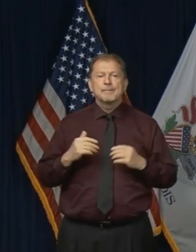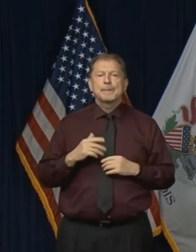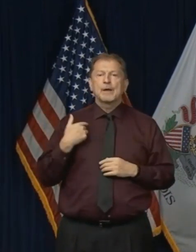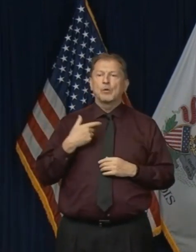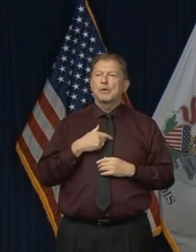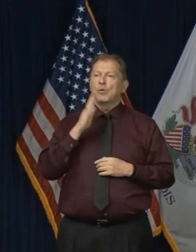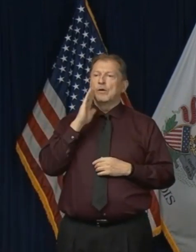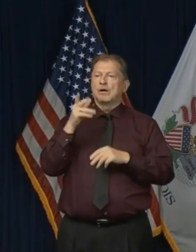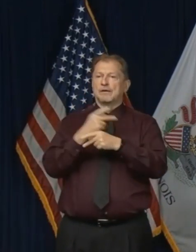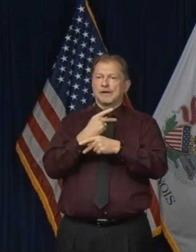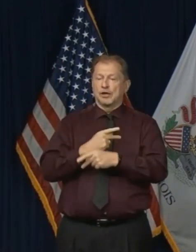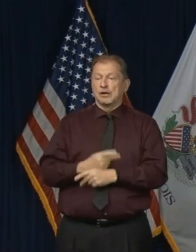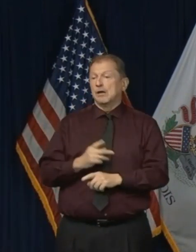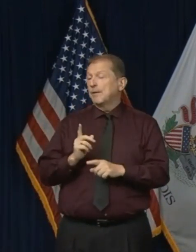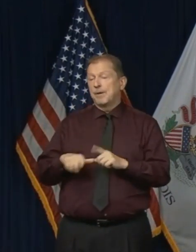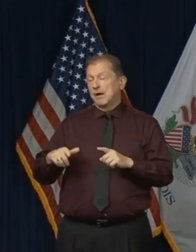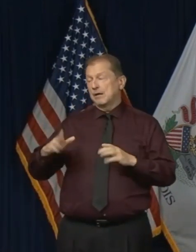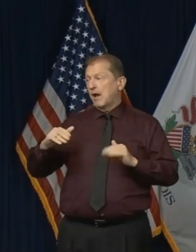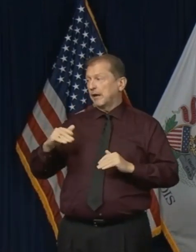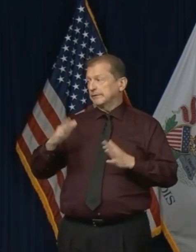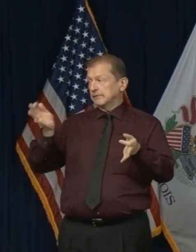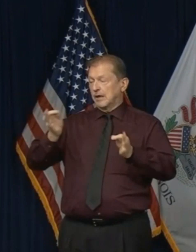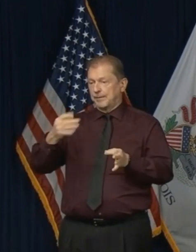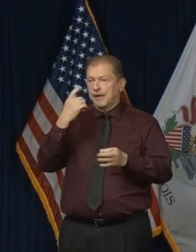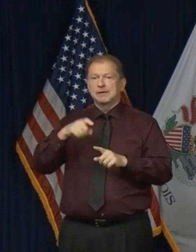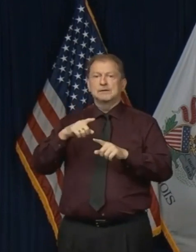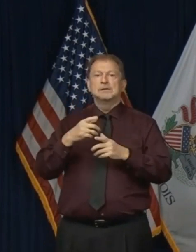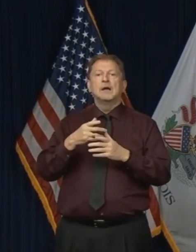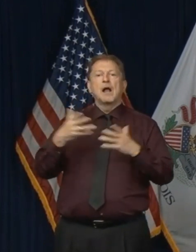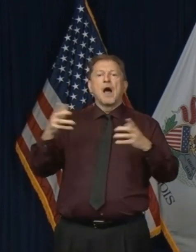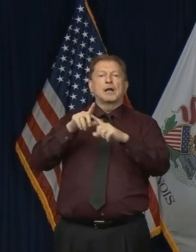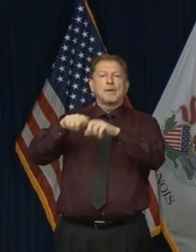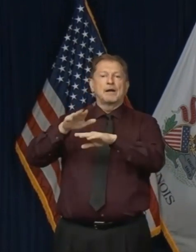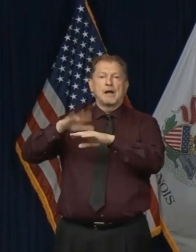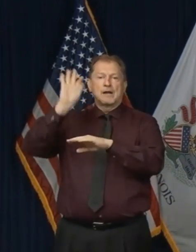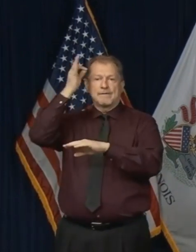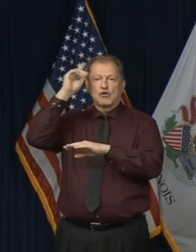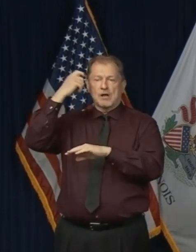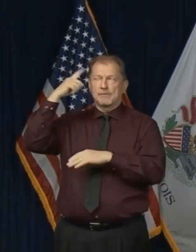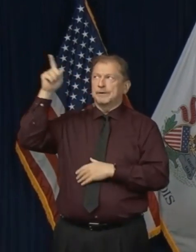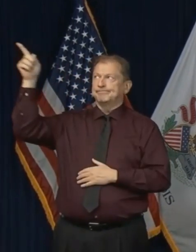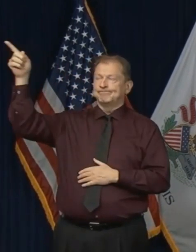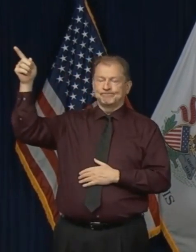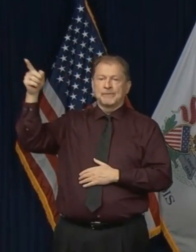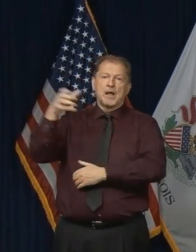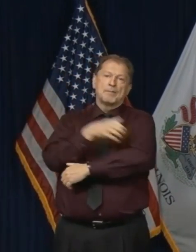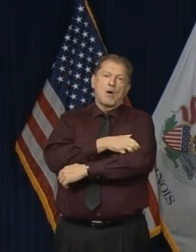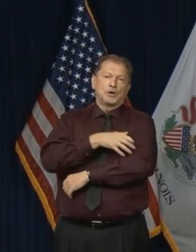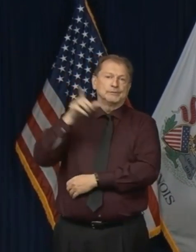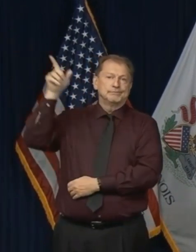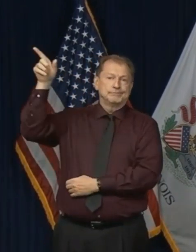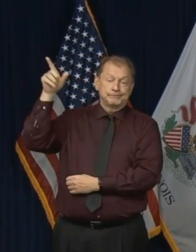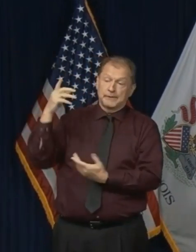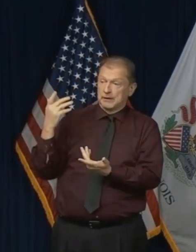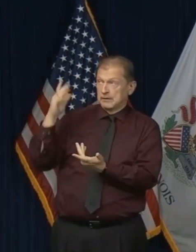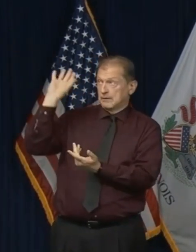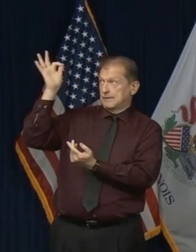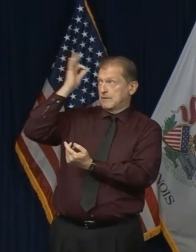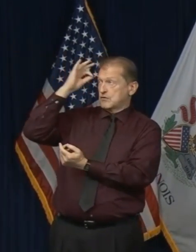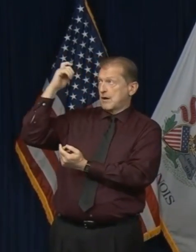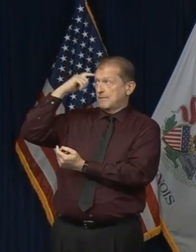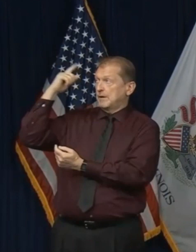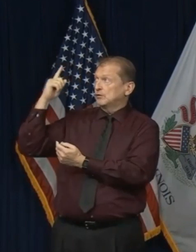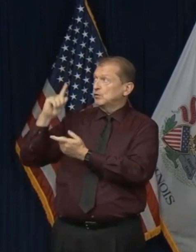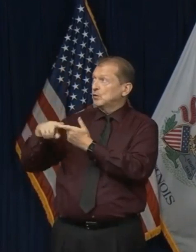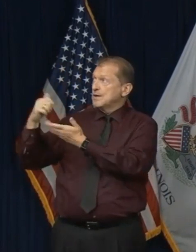I think a lot of it is going to depend upon the federal government. I mean, there's just no one else who can step in the, you know,